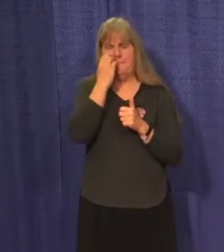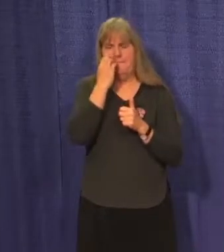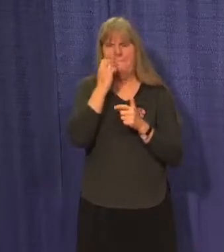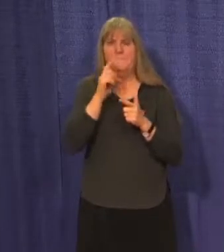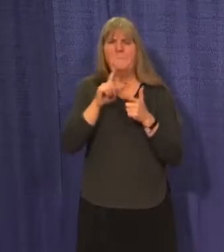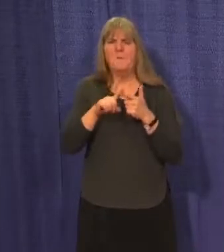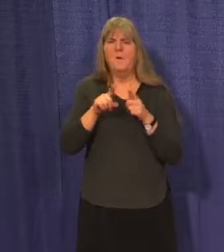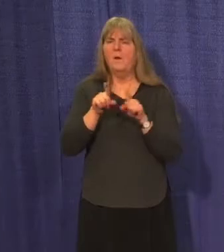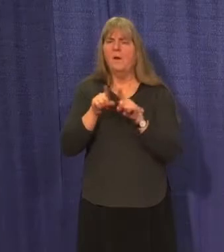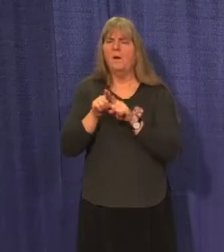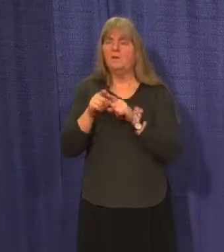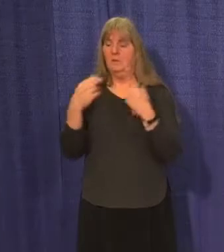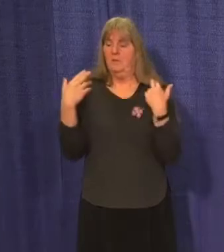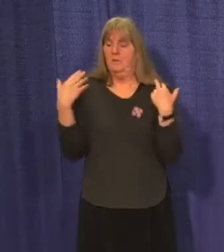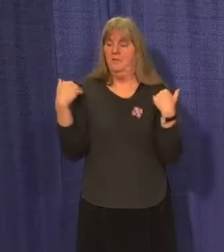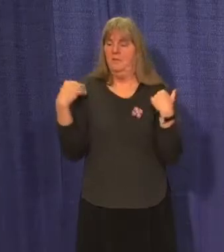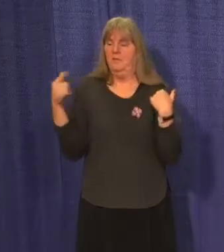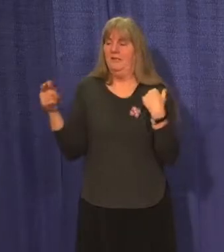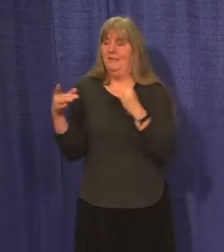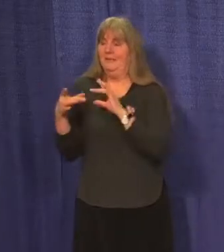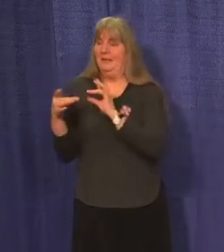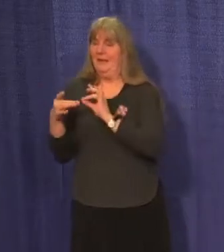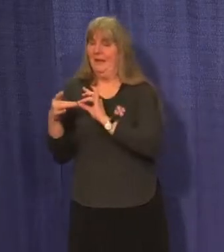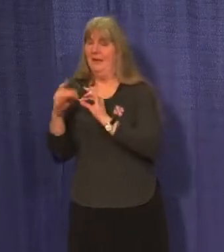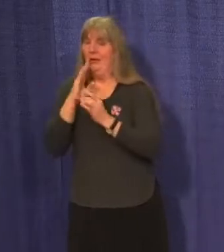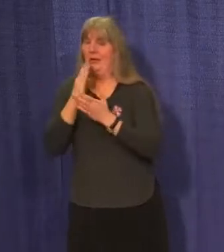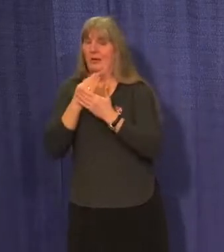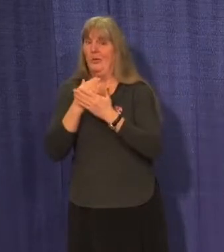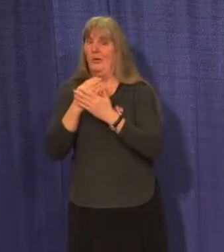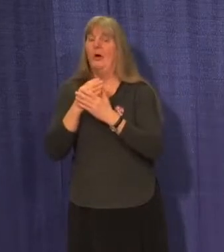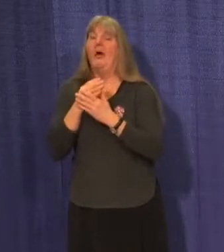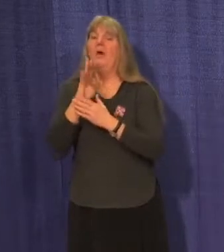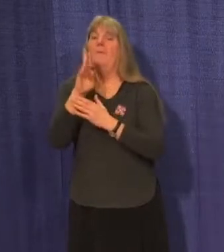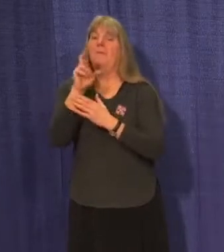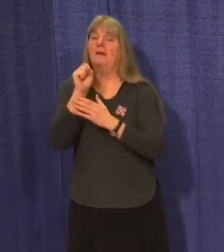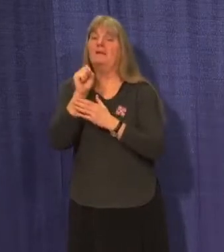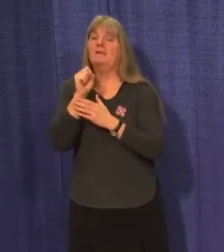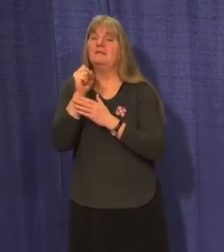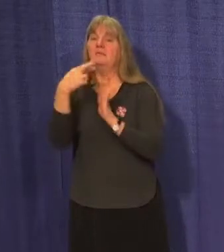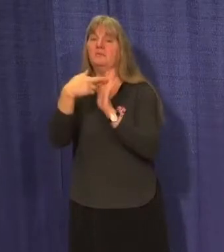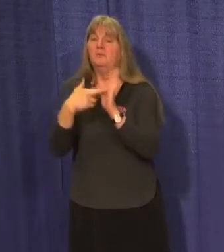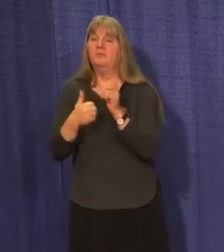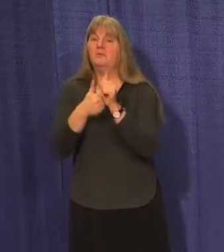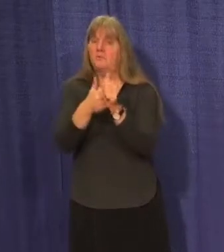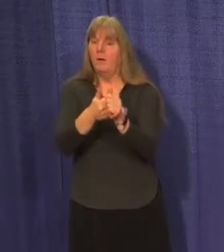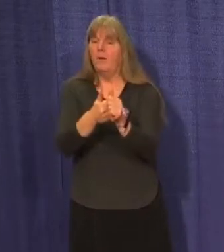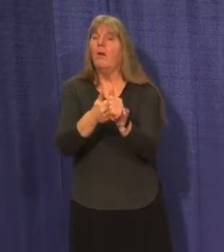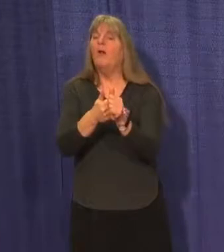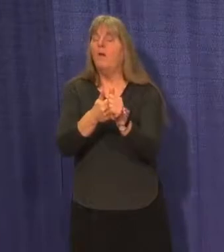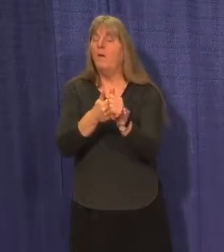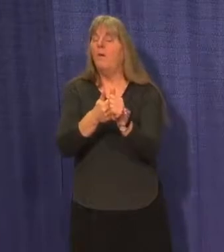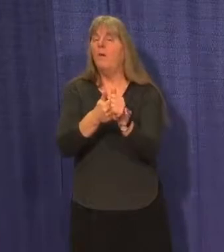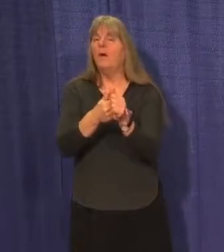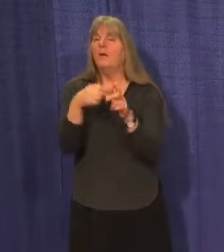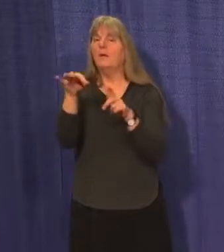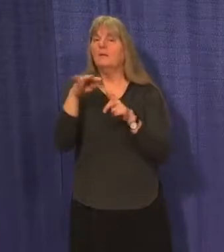states, add to her comments about the revised busing guidelines with respect to updated